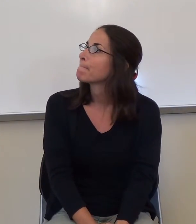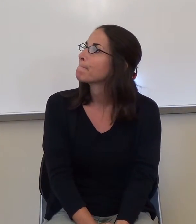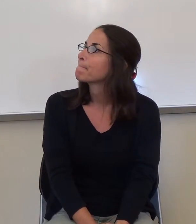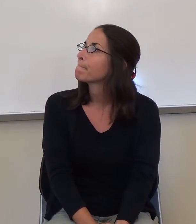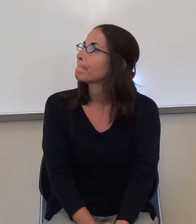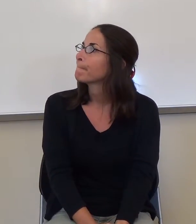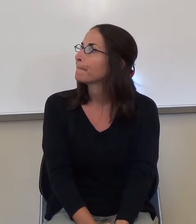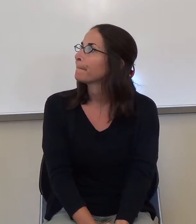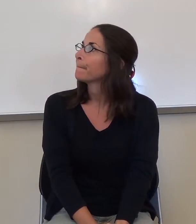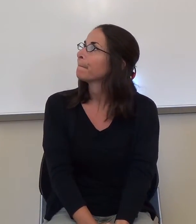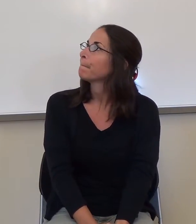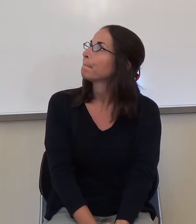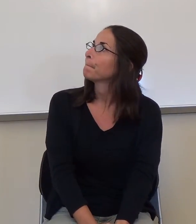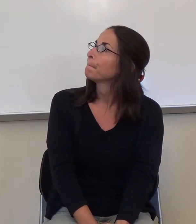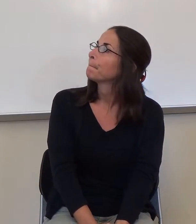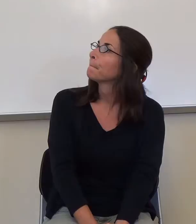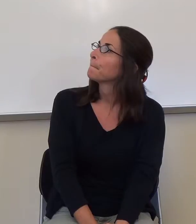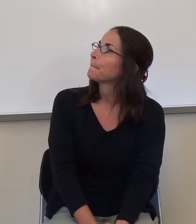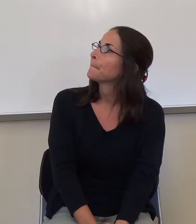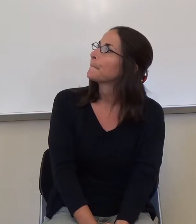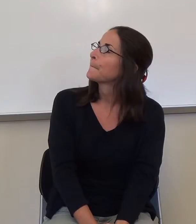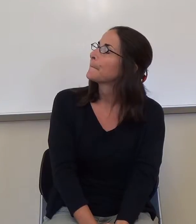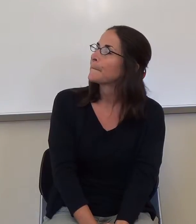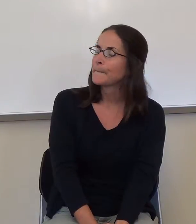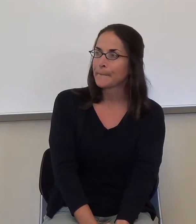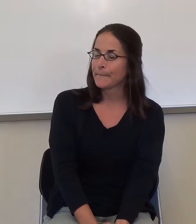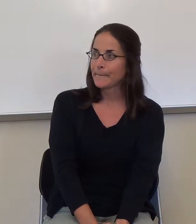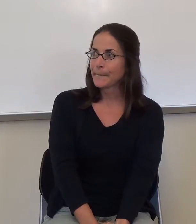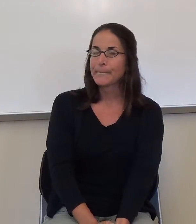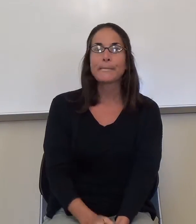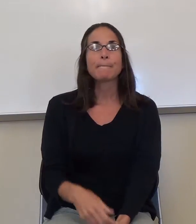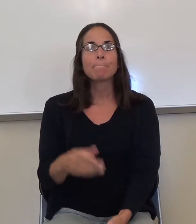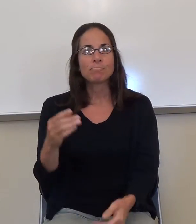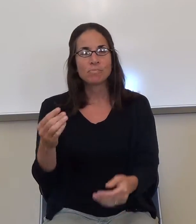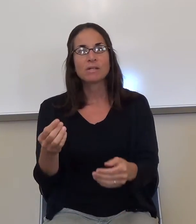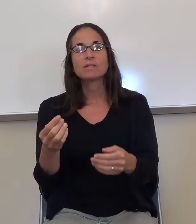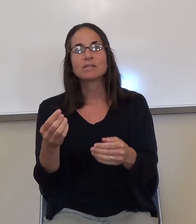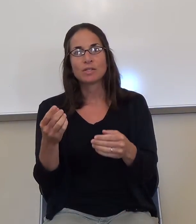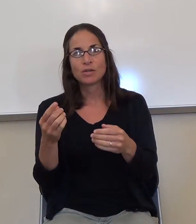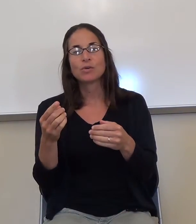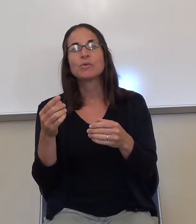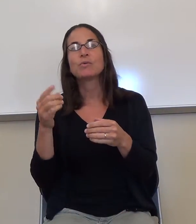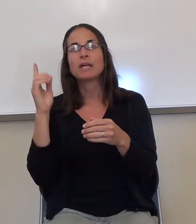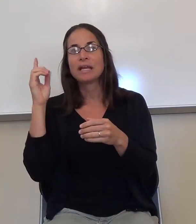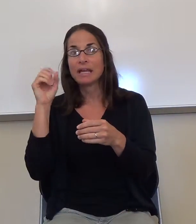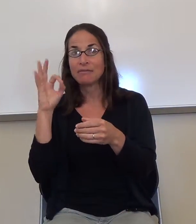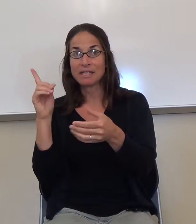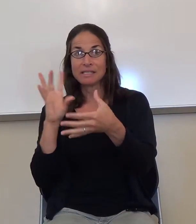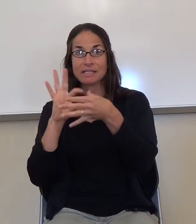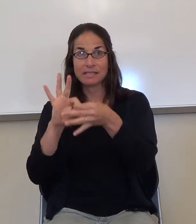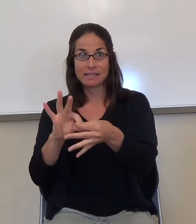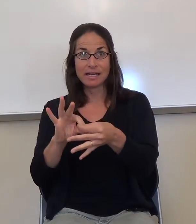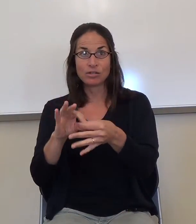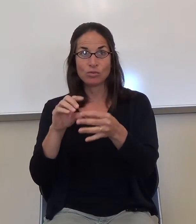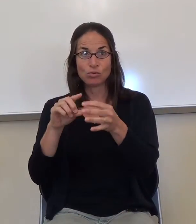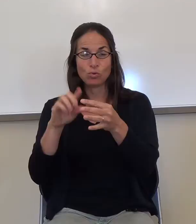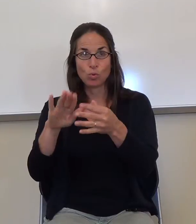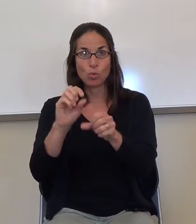we talked about, so come to my office and I will help you with it. As we talked about, some